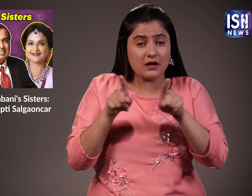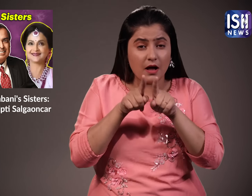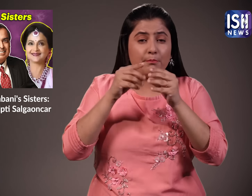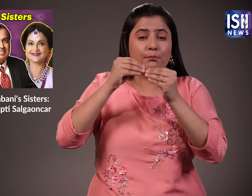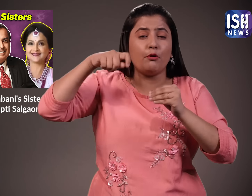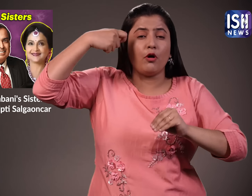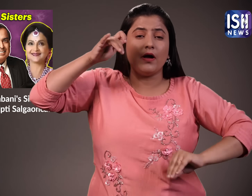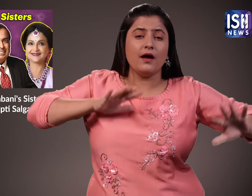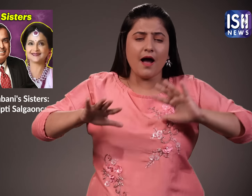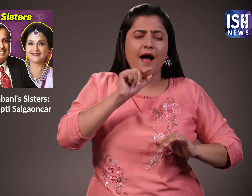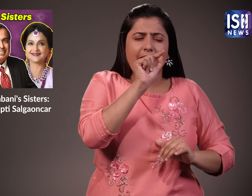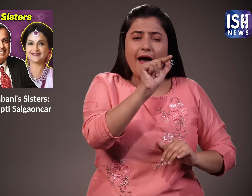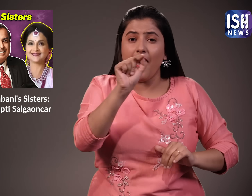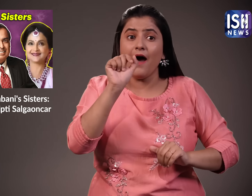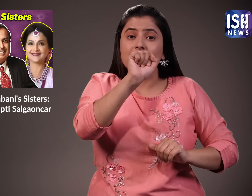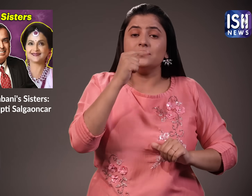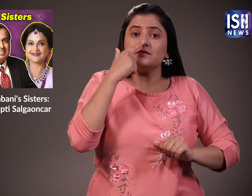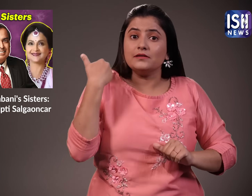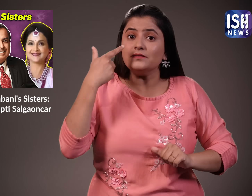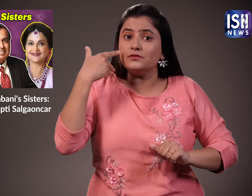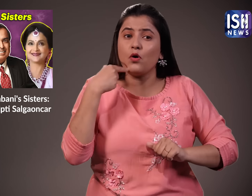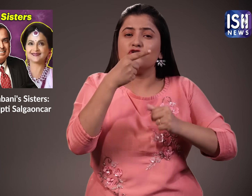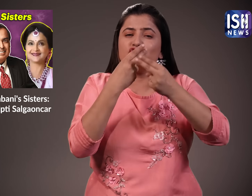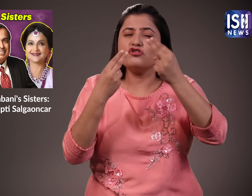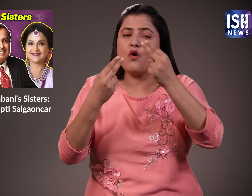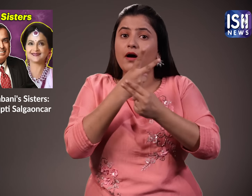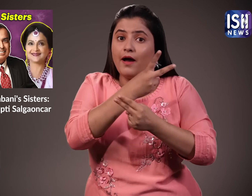ISH News had released a video about unknown siblings of Bollywood actors.